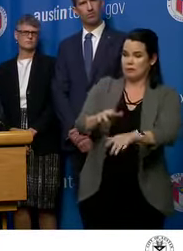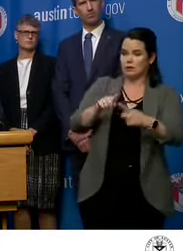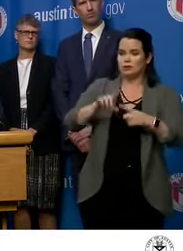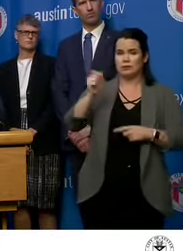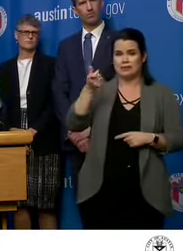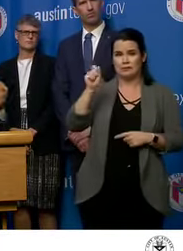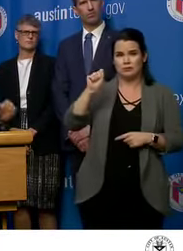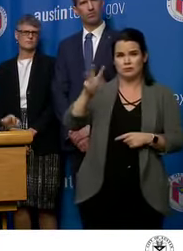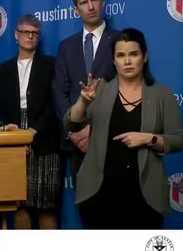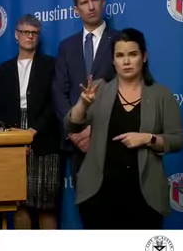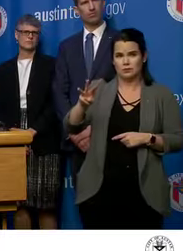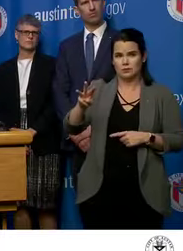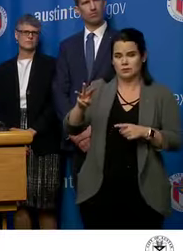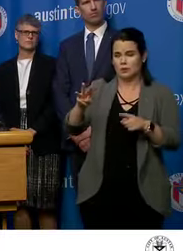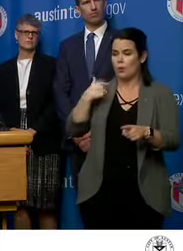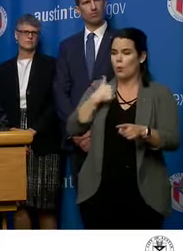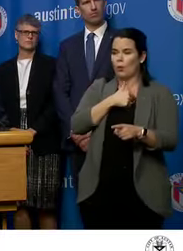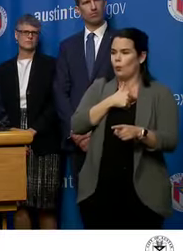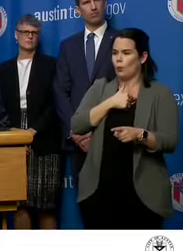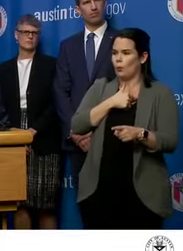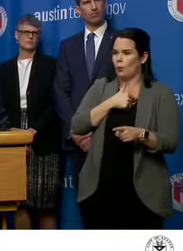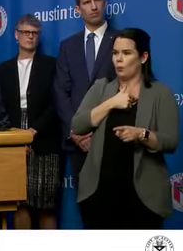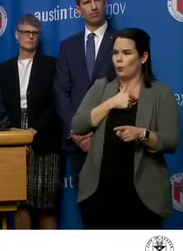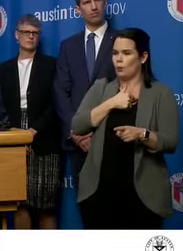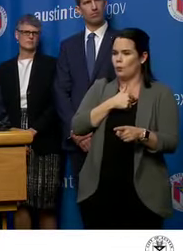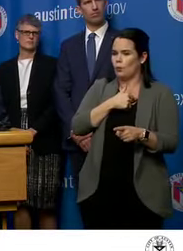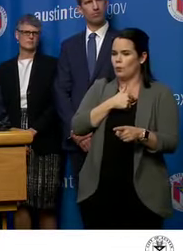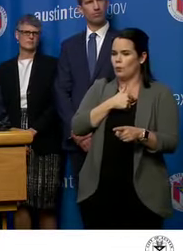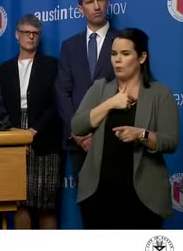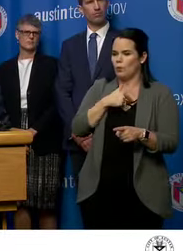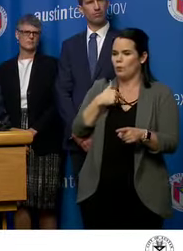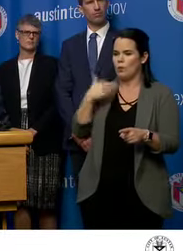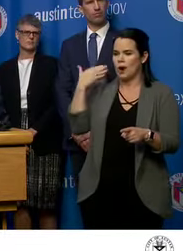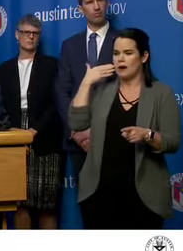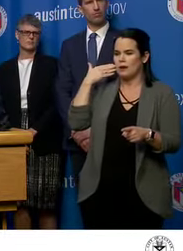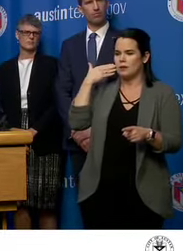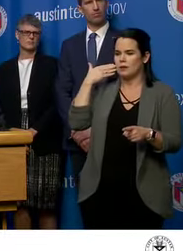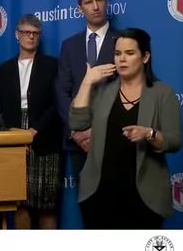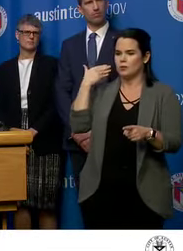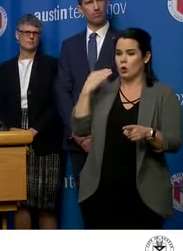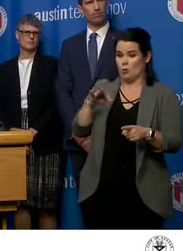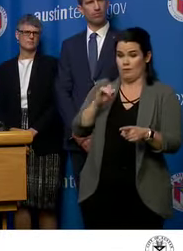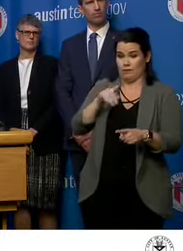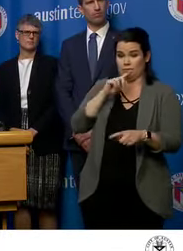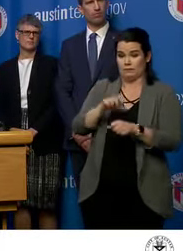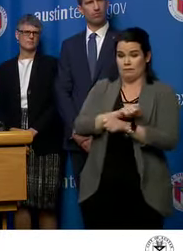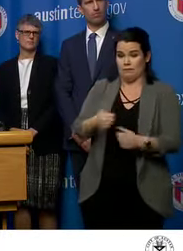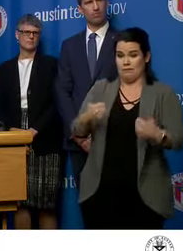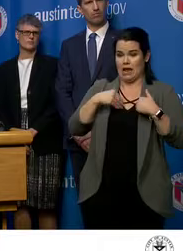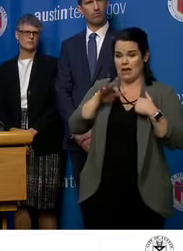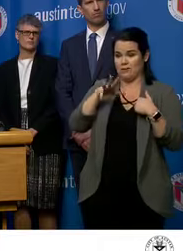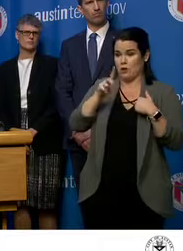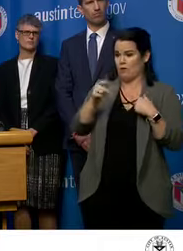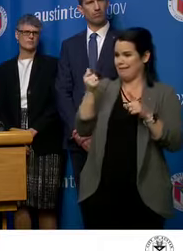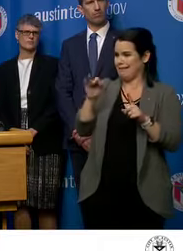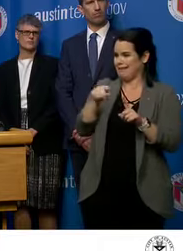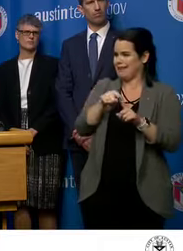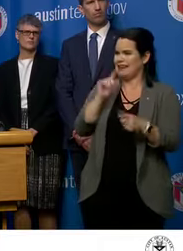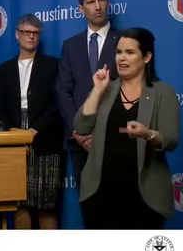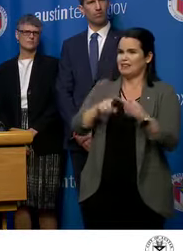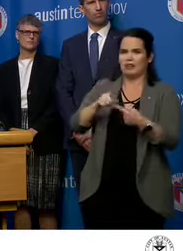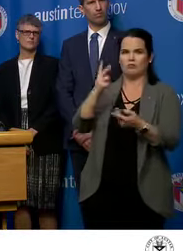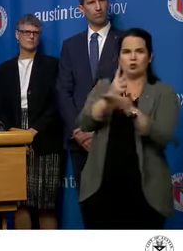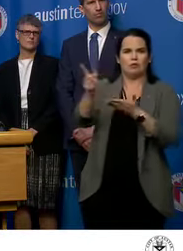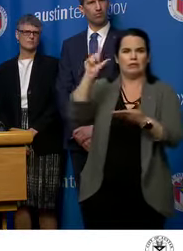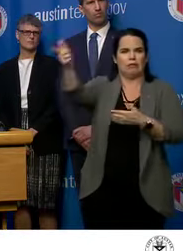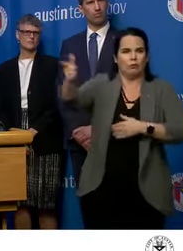festival, we probably wouldn't know until days, weeks after they've actually left town that maybe they were infected and